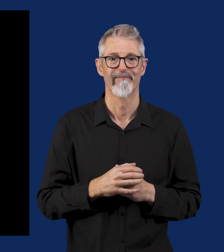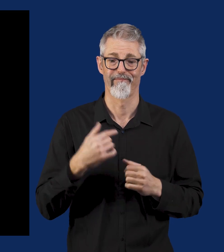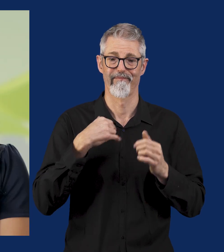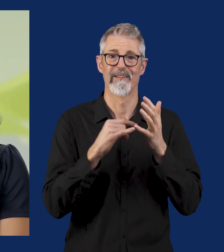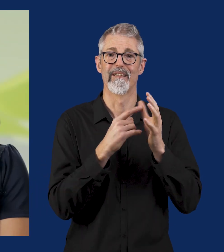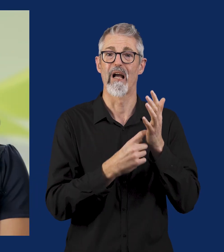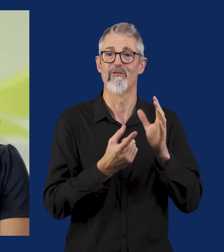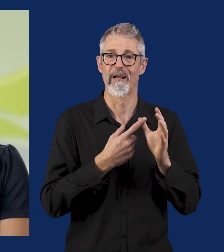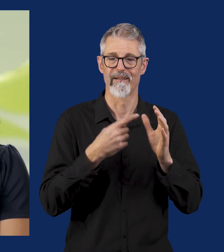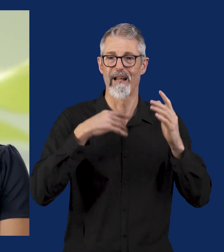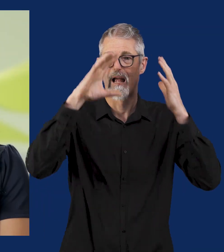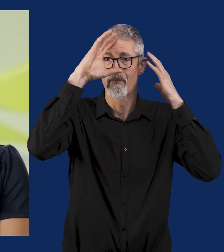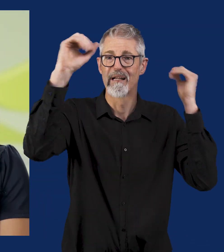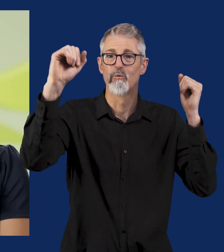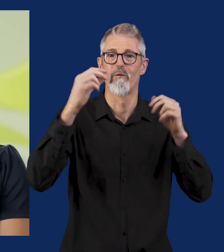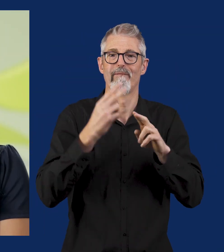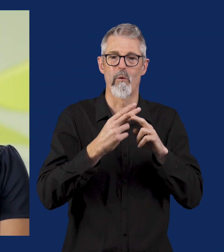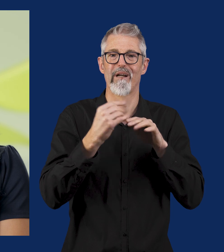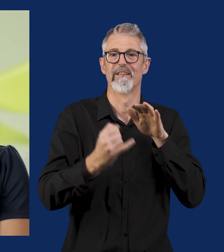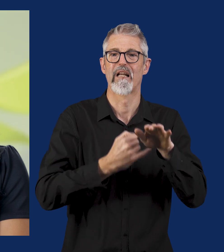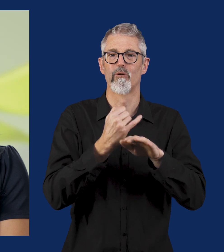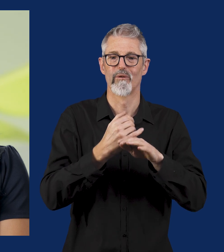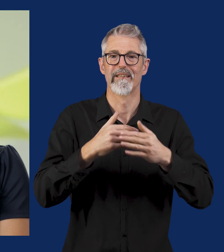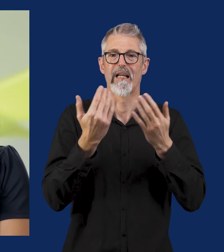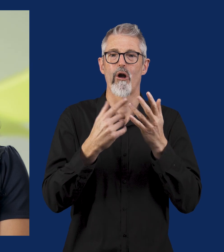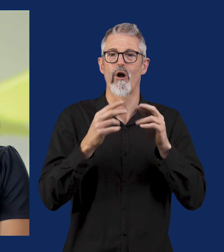I'm Sarah Shams, and I'm an ambassador for International Day of People with Disability. .